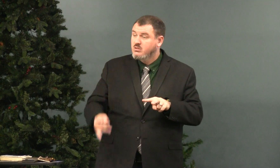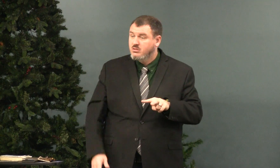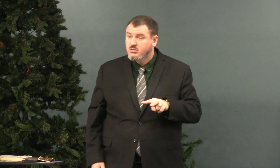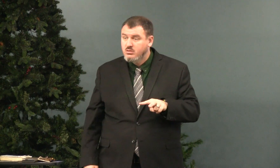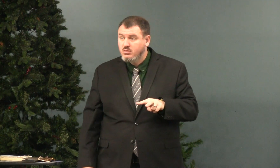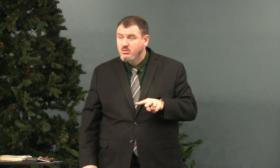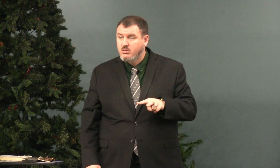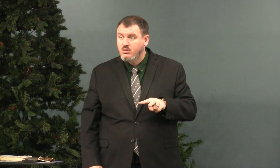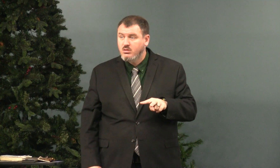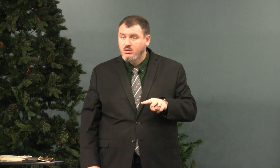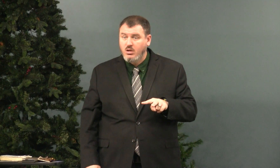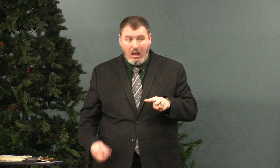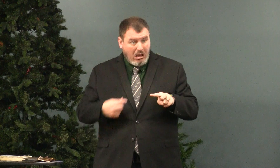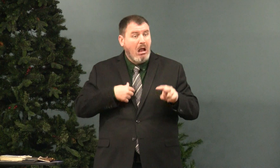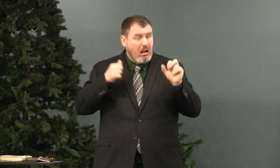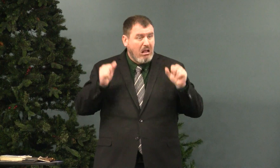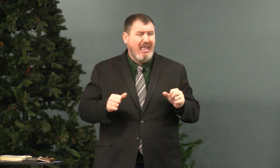purpose and you see it.